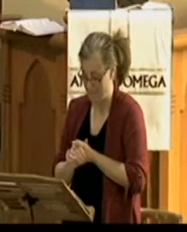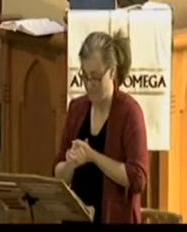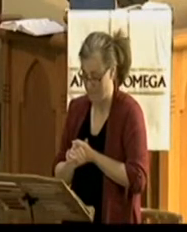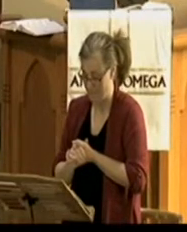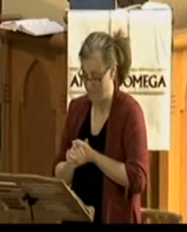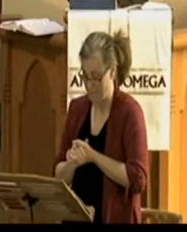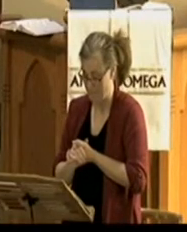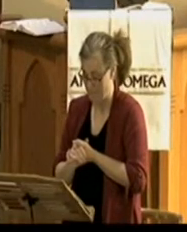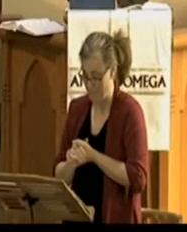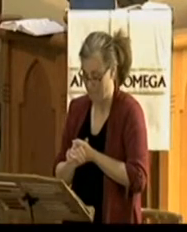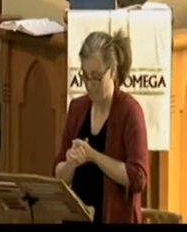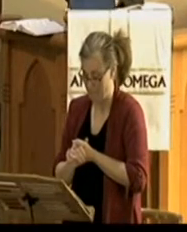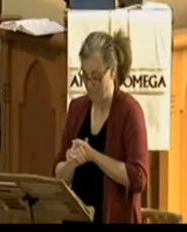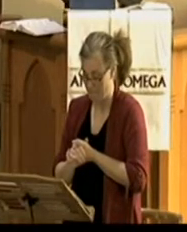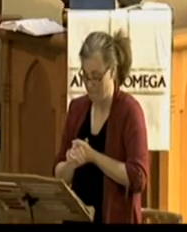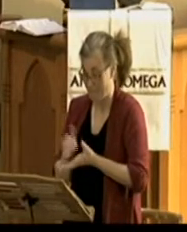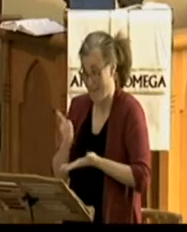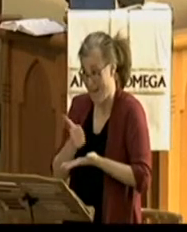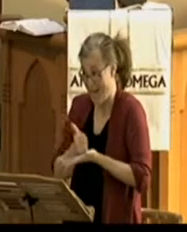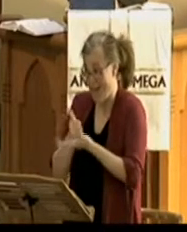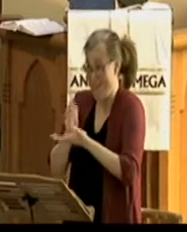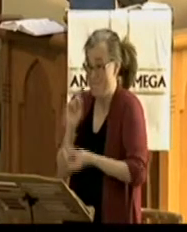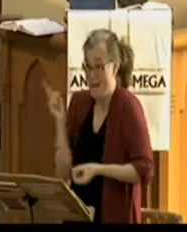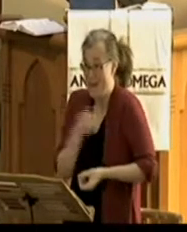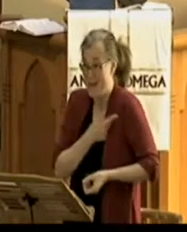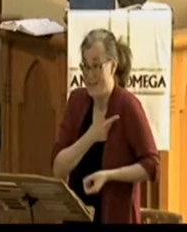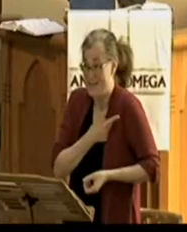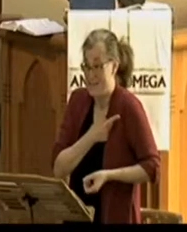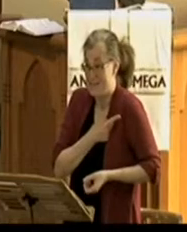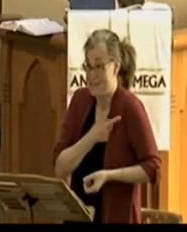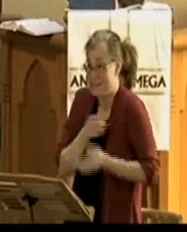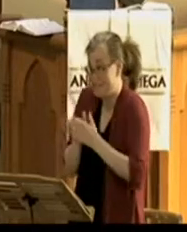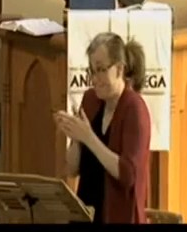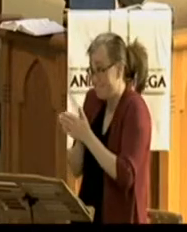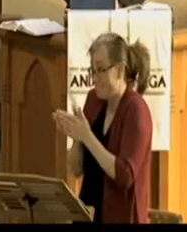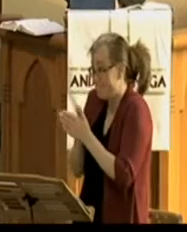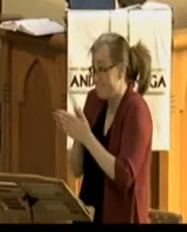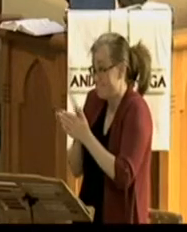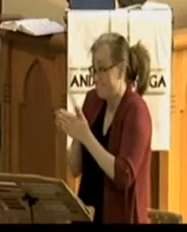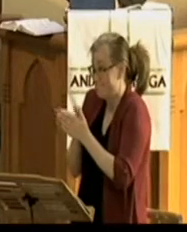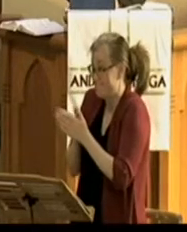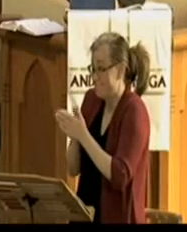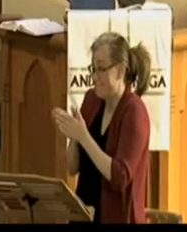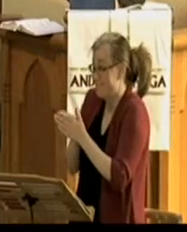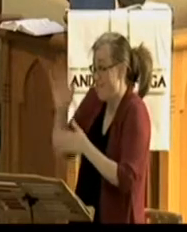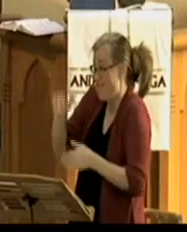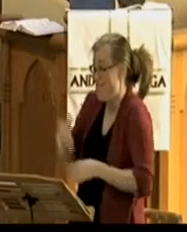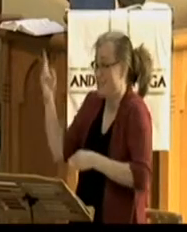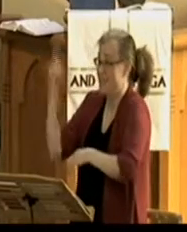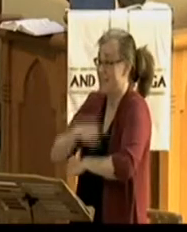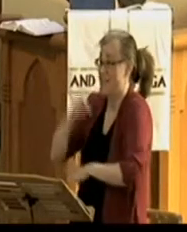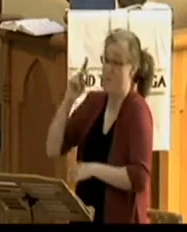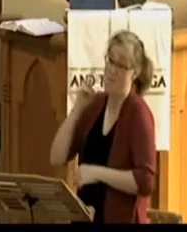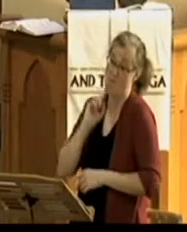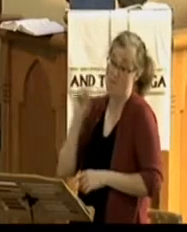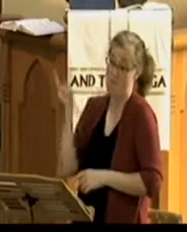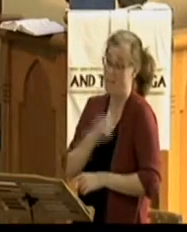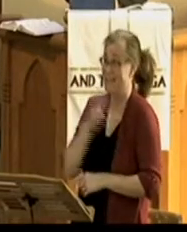Will be made sight. When we get to see the glorified body. Of you Lord Jesus Christ. With your wounds. Which you gladly wear.